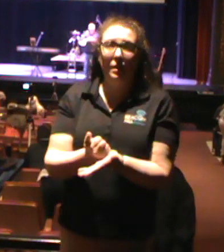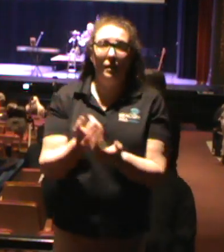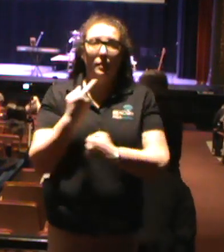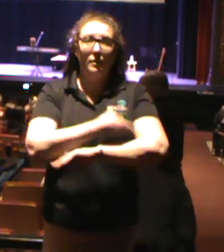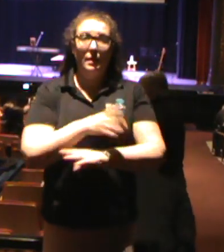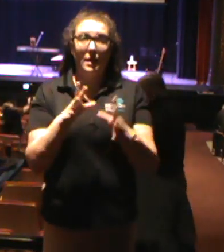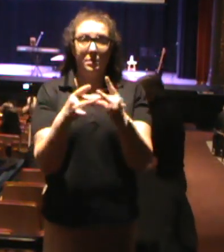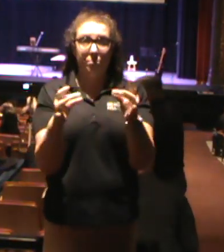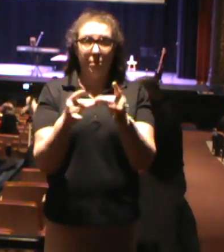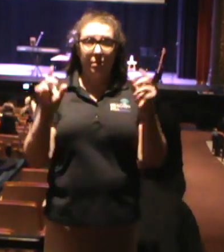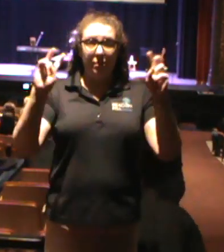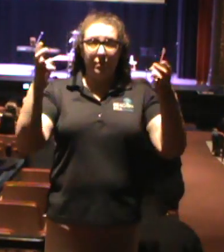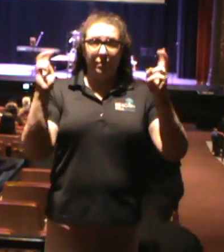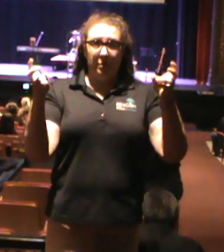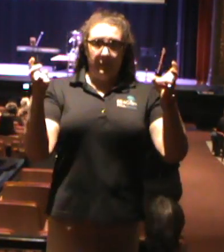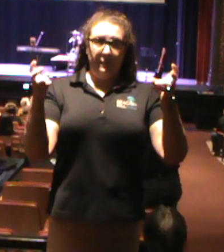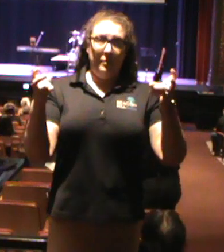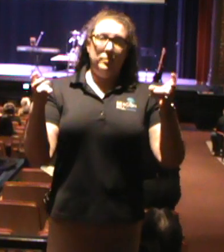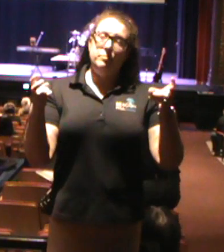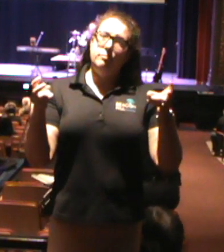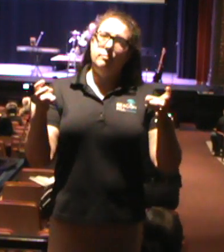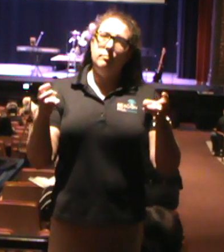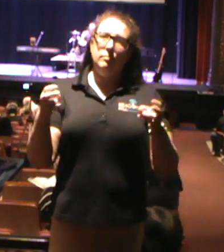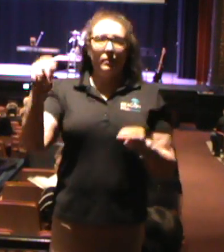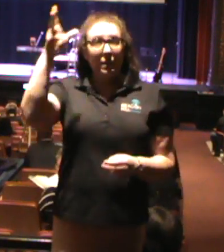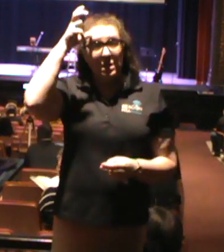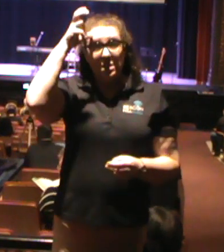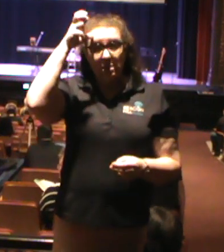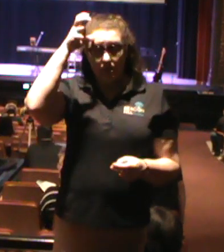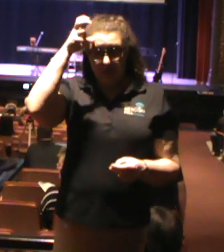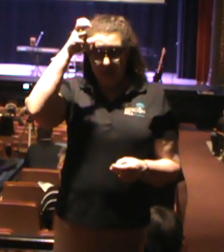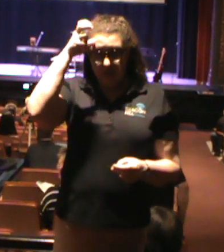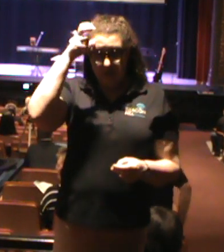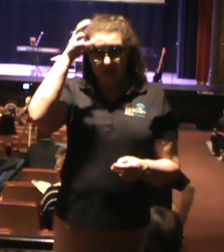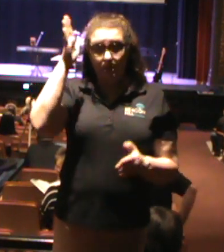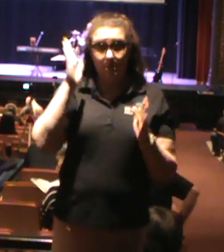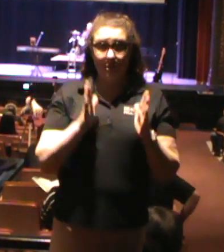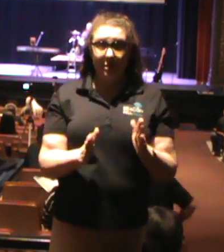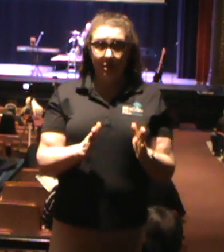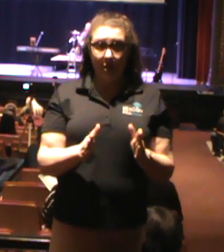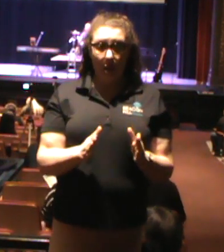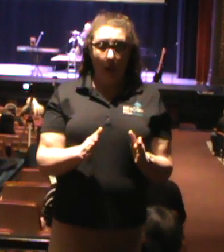to today's message, Satan's Playground.